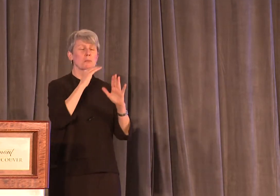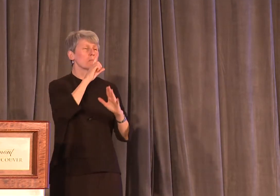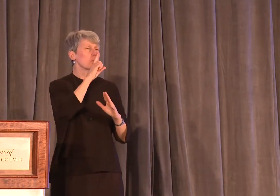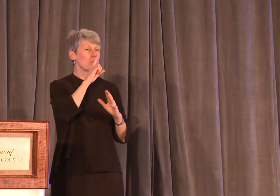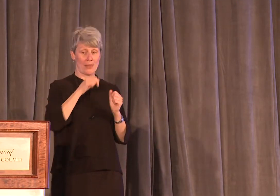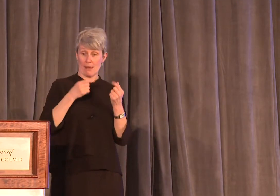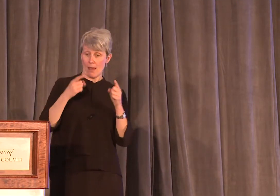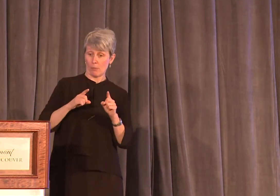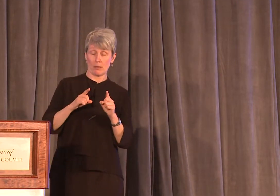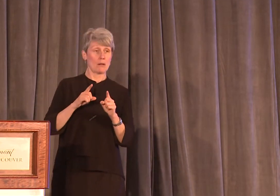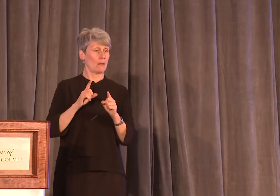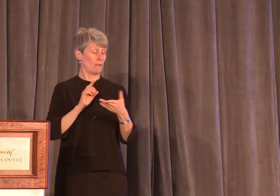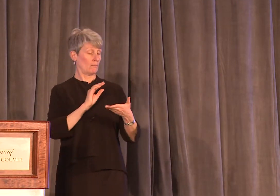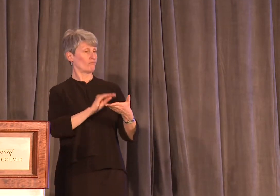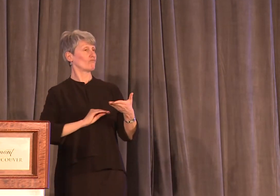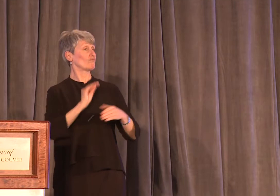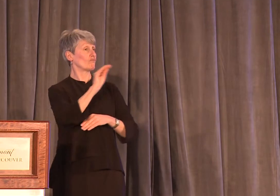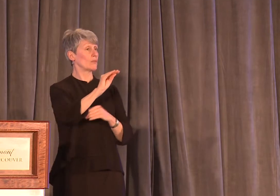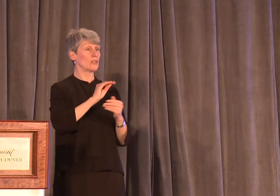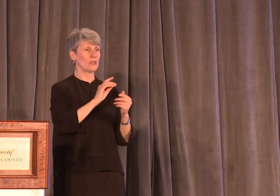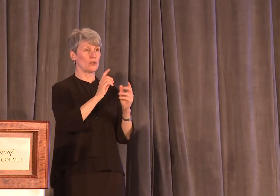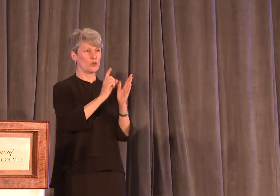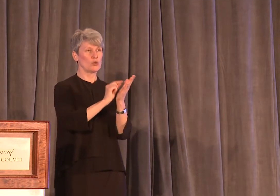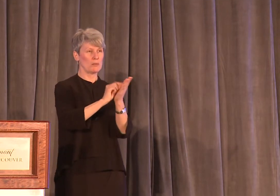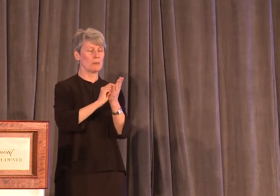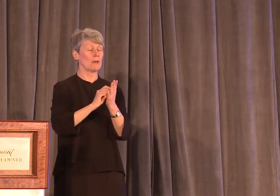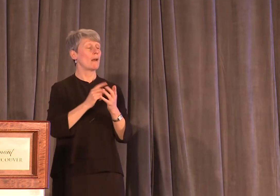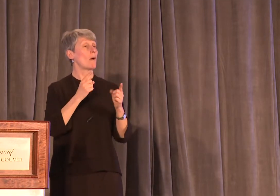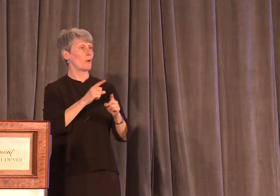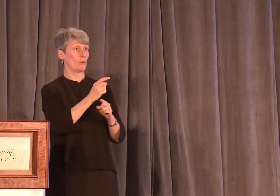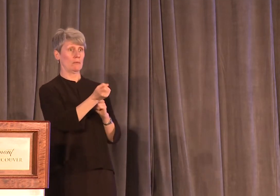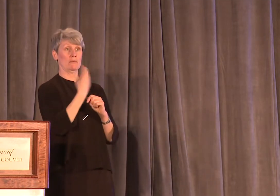about this latest installment. I'll read you a few of the highlights.